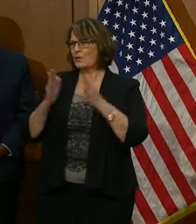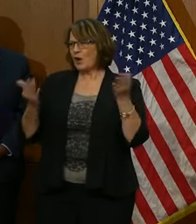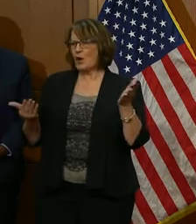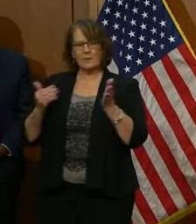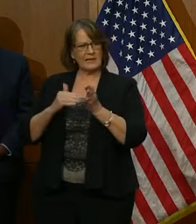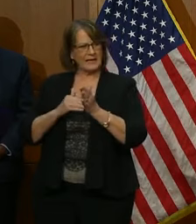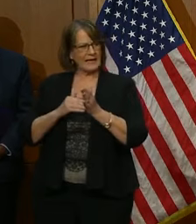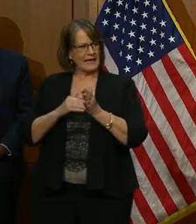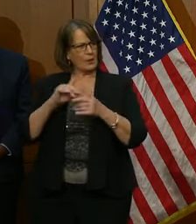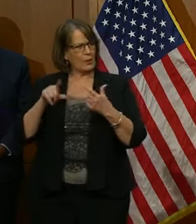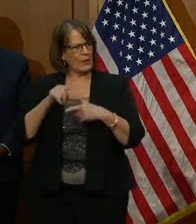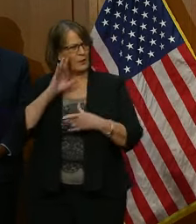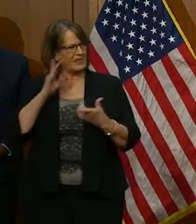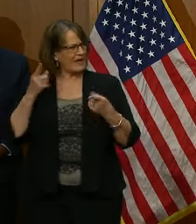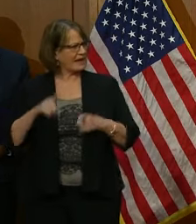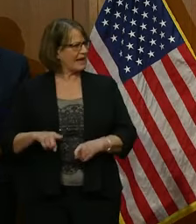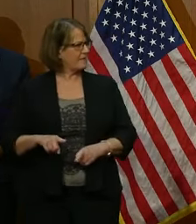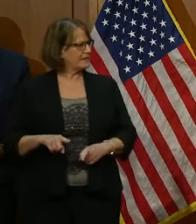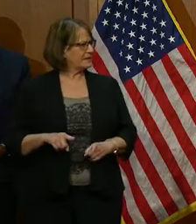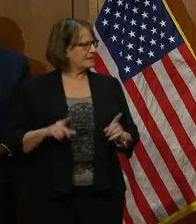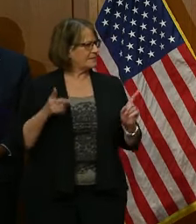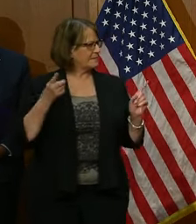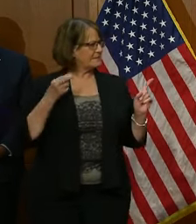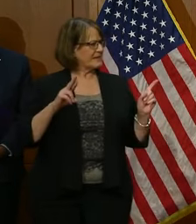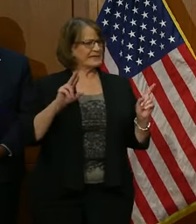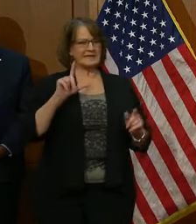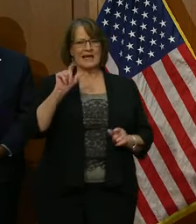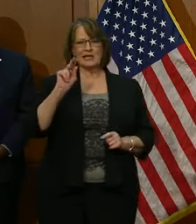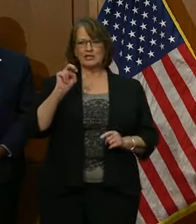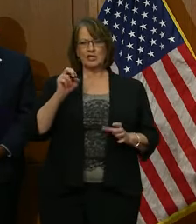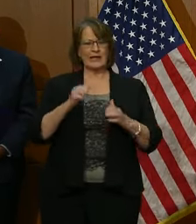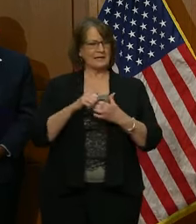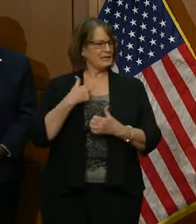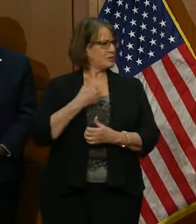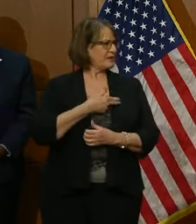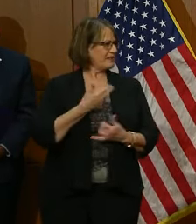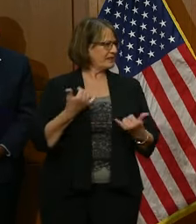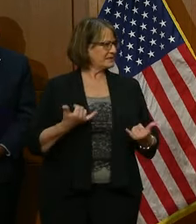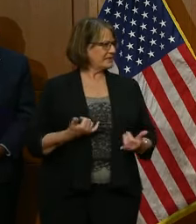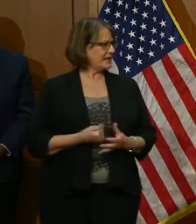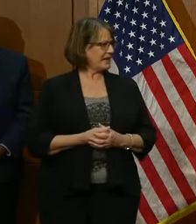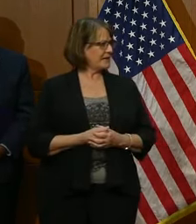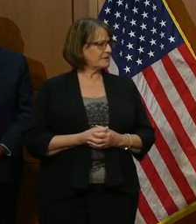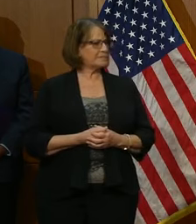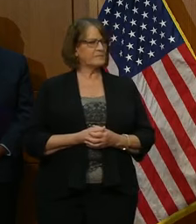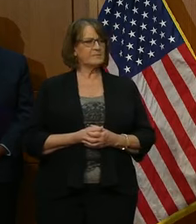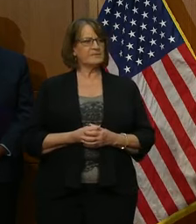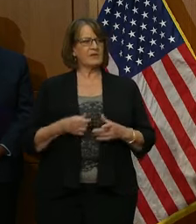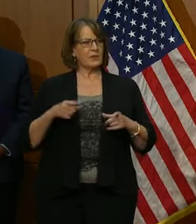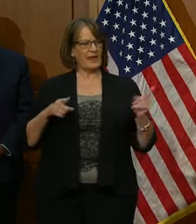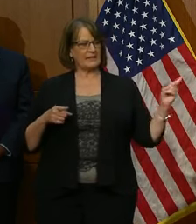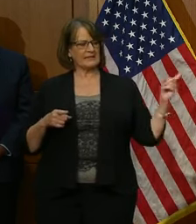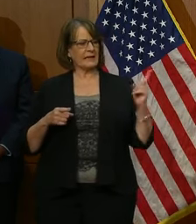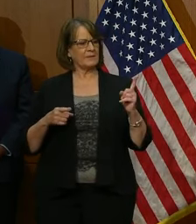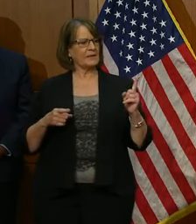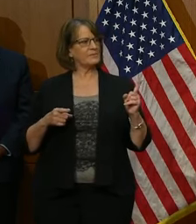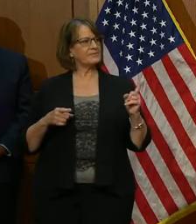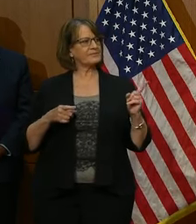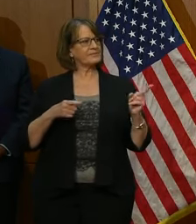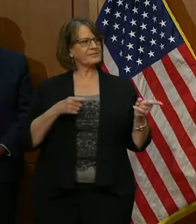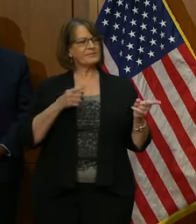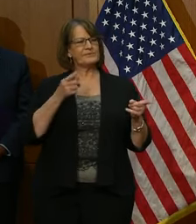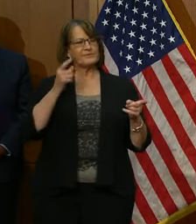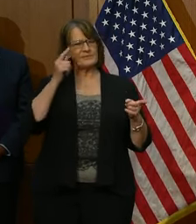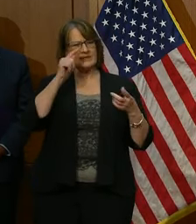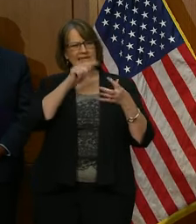stocked up to make that happen? James, Dr. Lane is with us today. You know, just while he's coming up to the podium, a couple